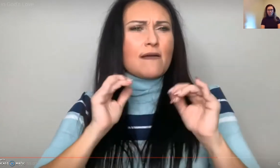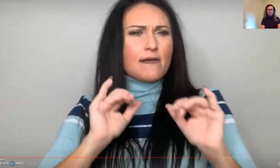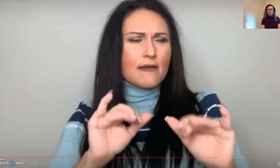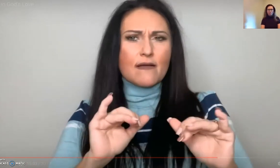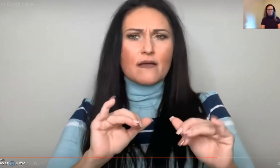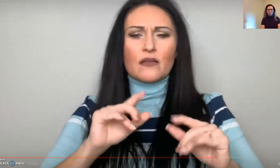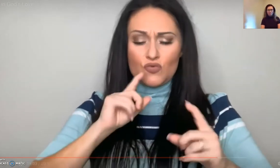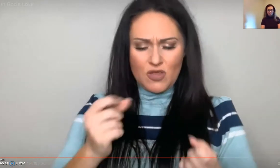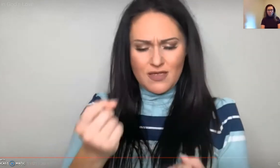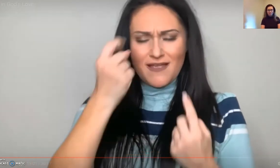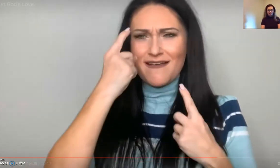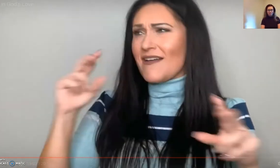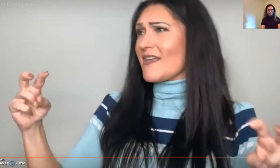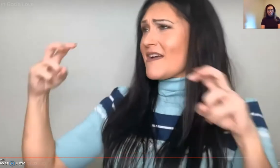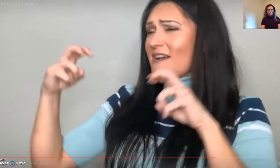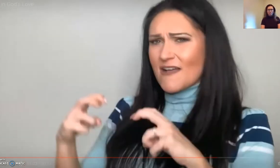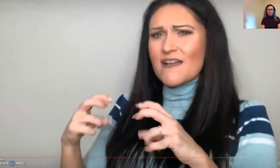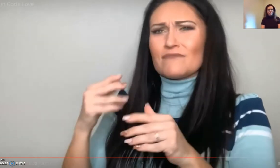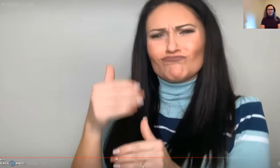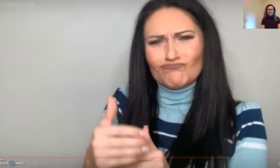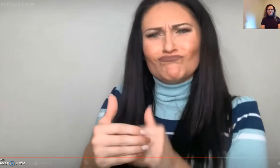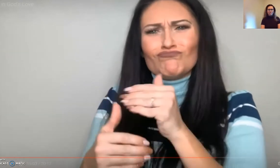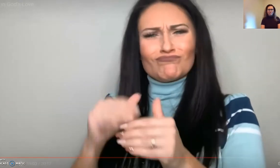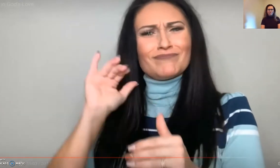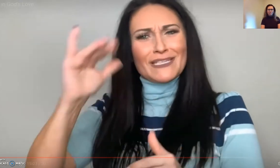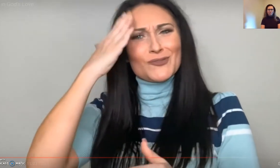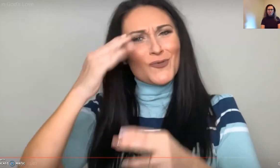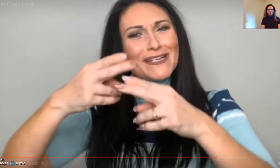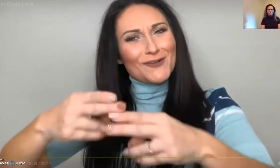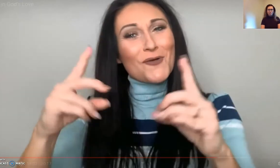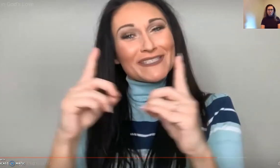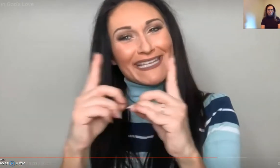someone that you trust. Sit down and talk with them.